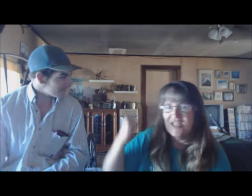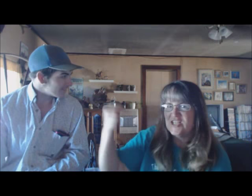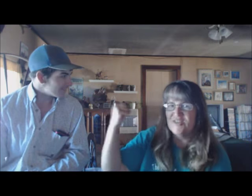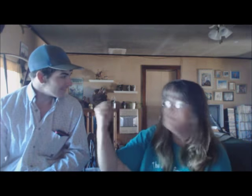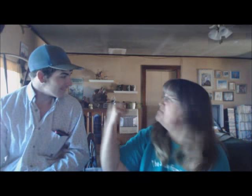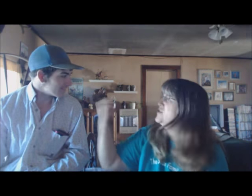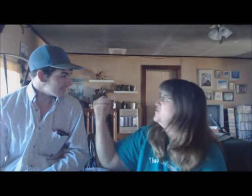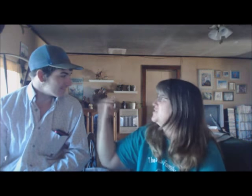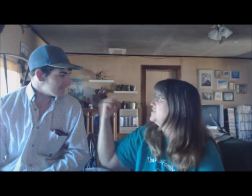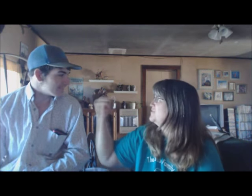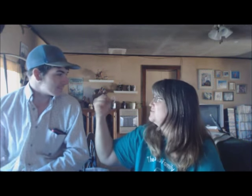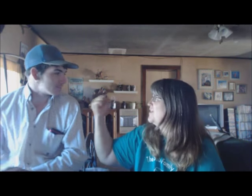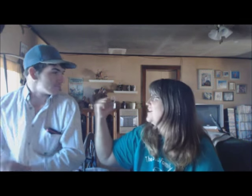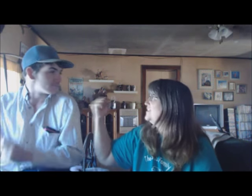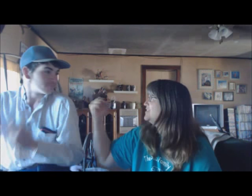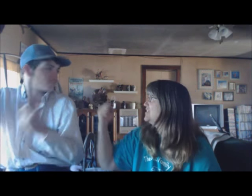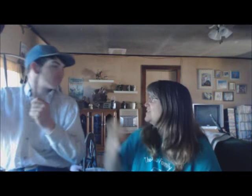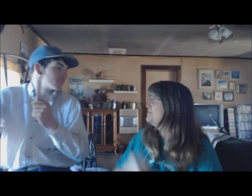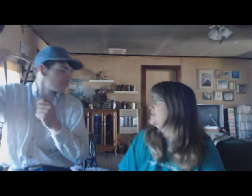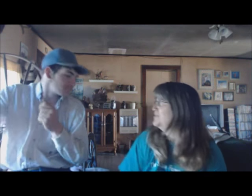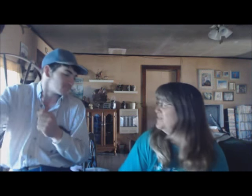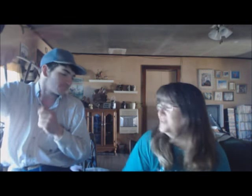To the moon. Right to the moon.